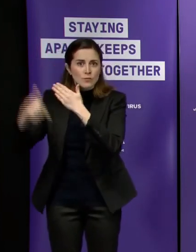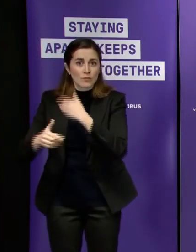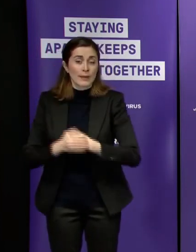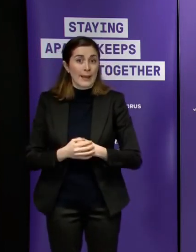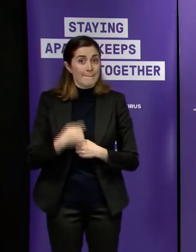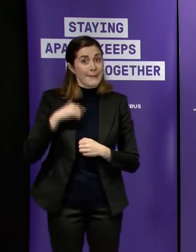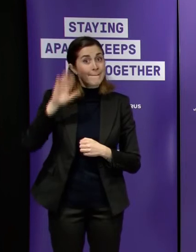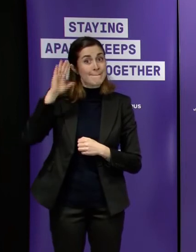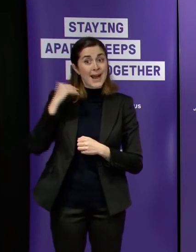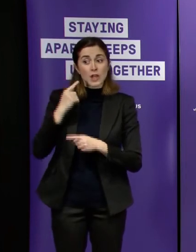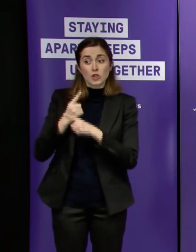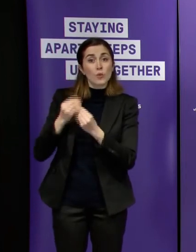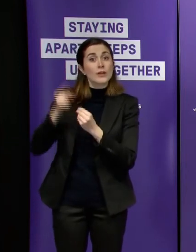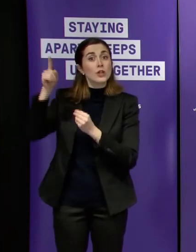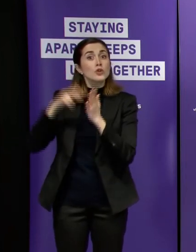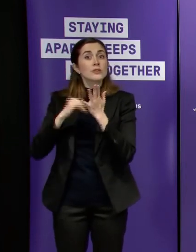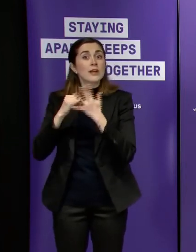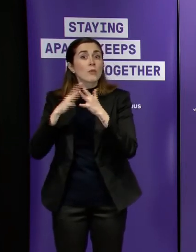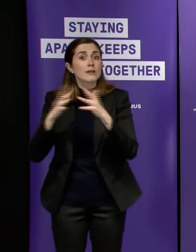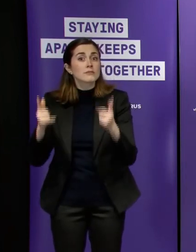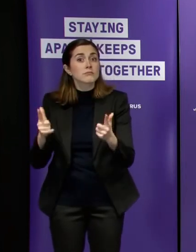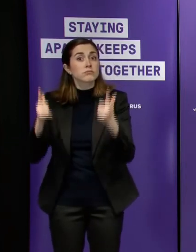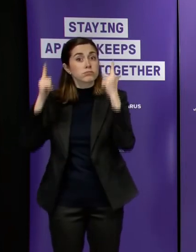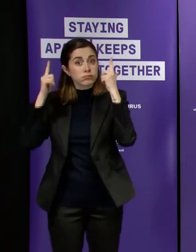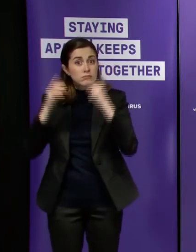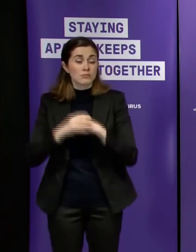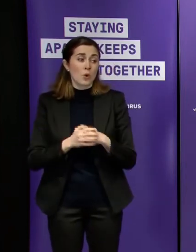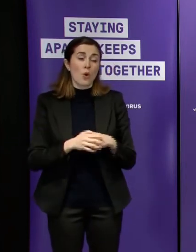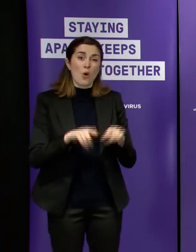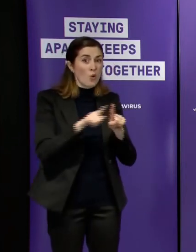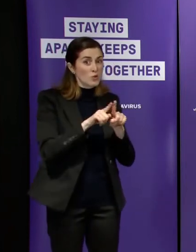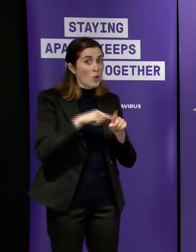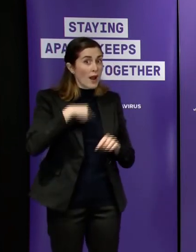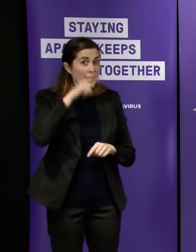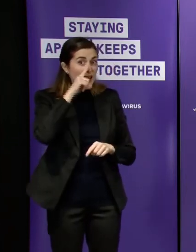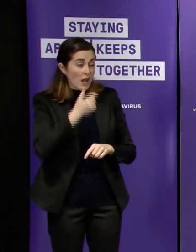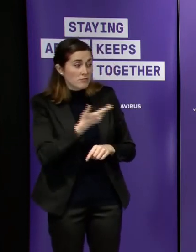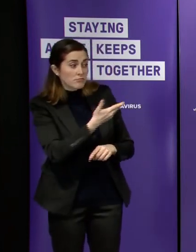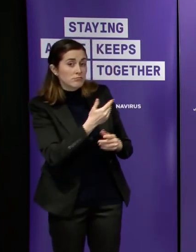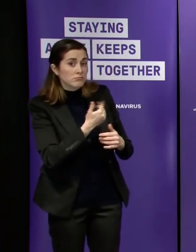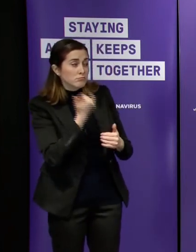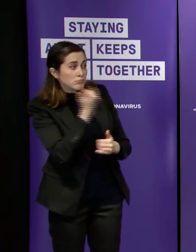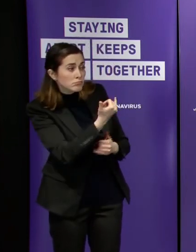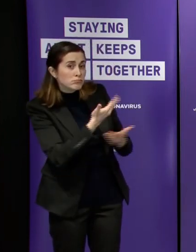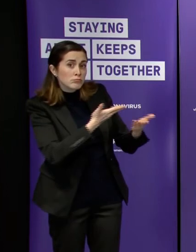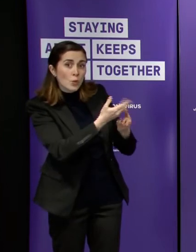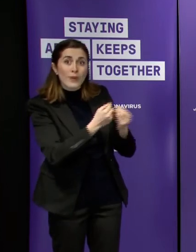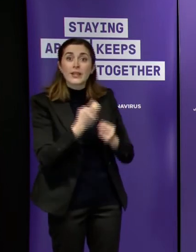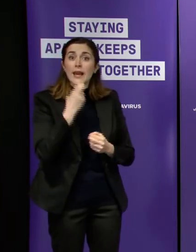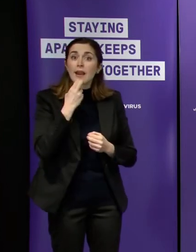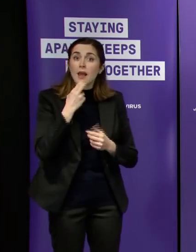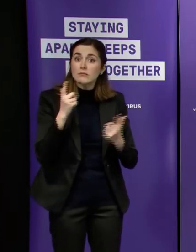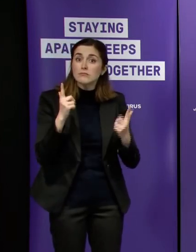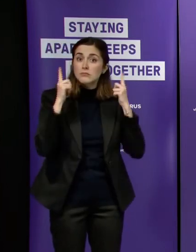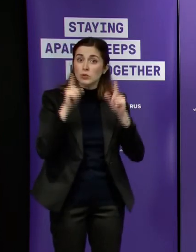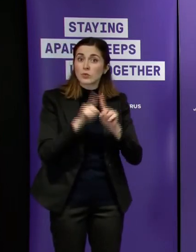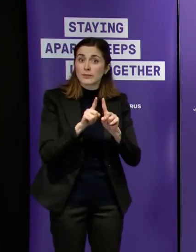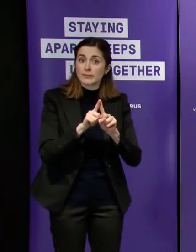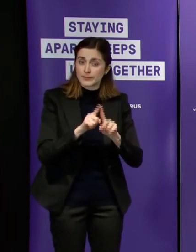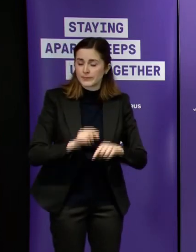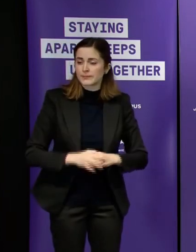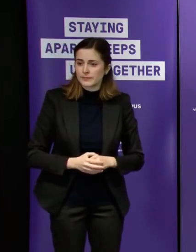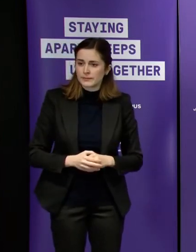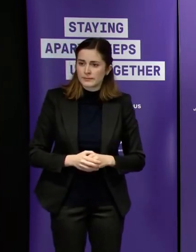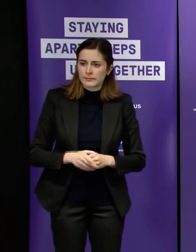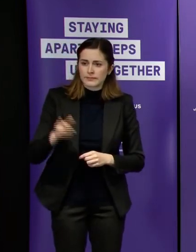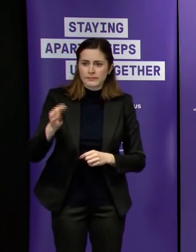premier of new south wales uh if i need to have discussions with the premier of south south australia then of course i would uh do that ellie cup has made the point